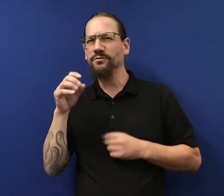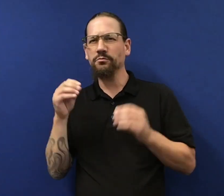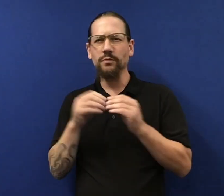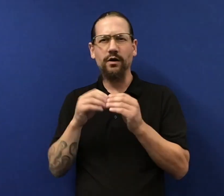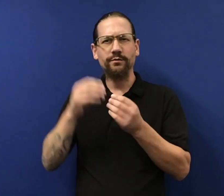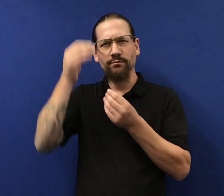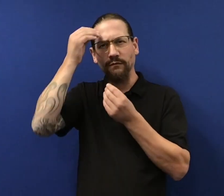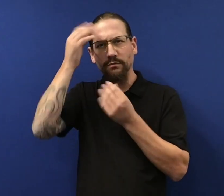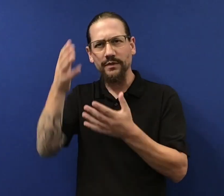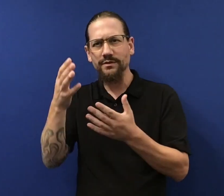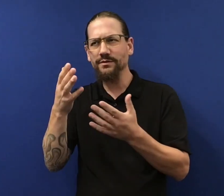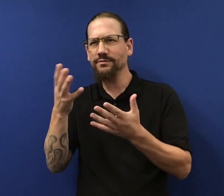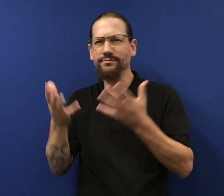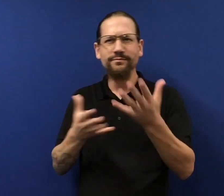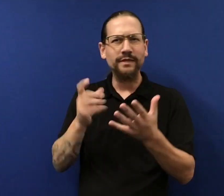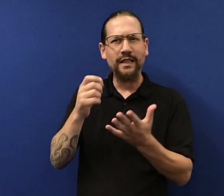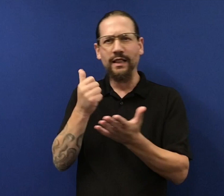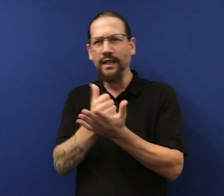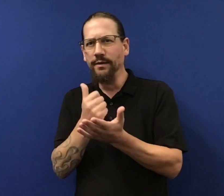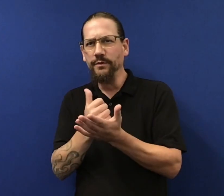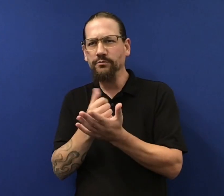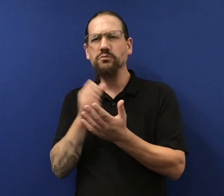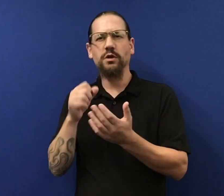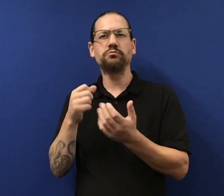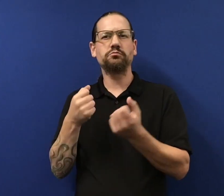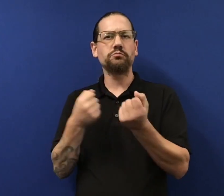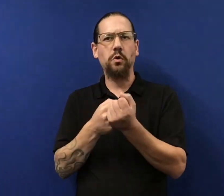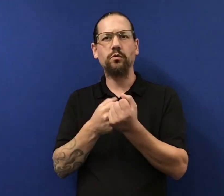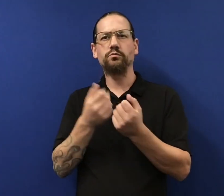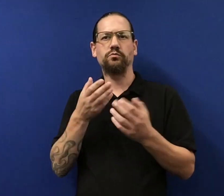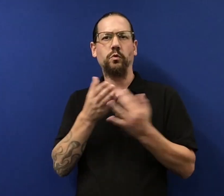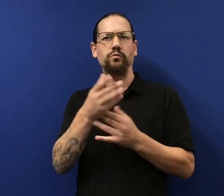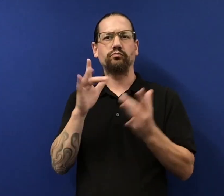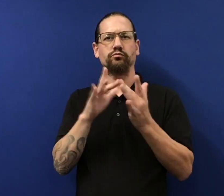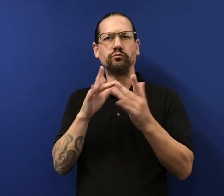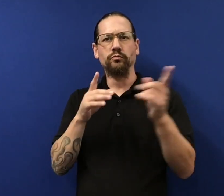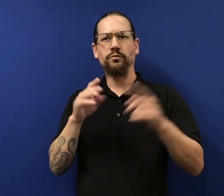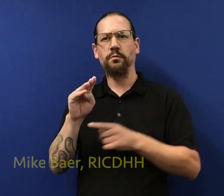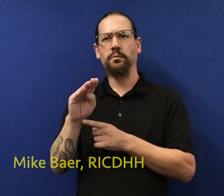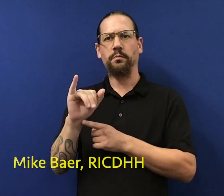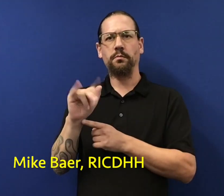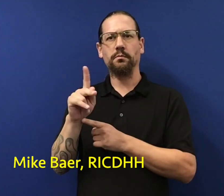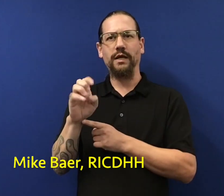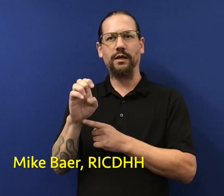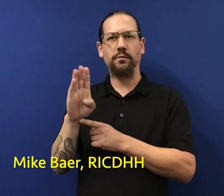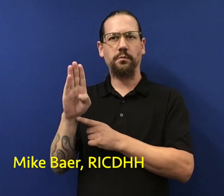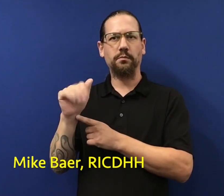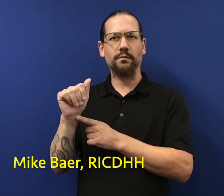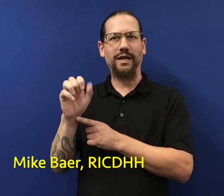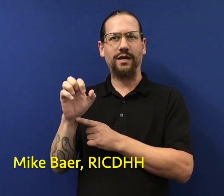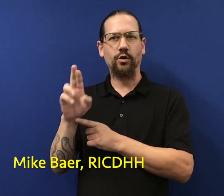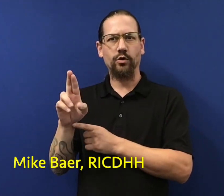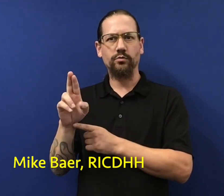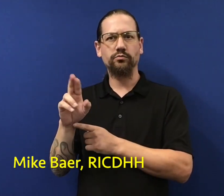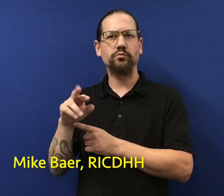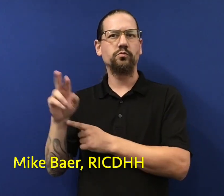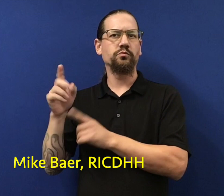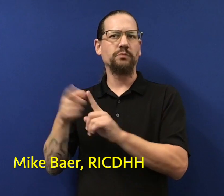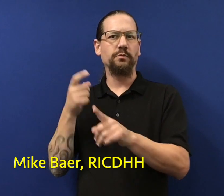If you need more additional information about how to go about this and need some assistance, you can contact Mike Baer from